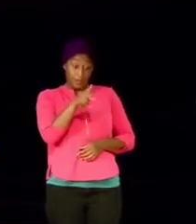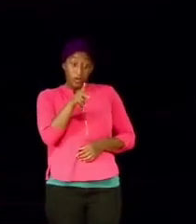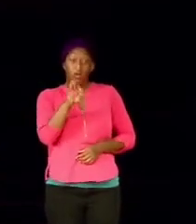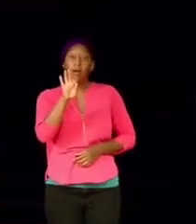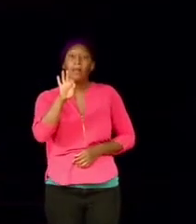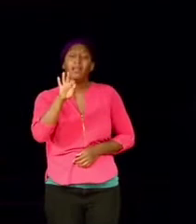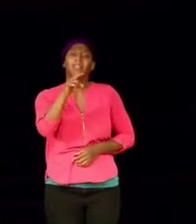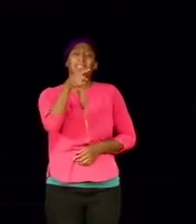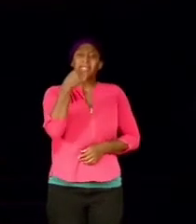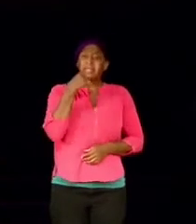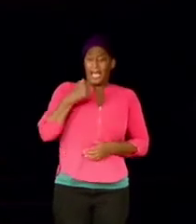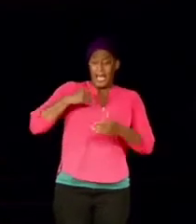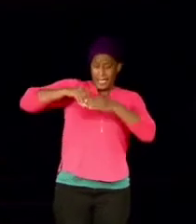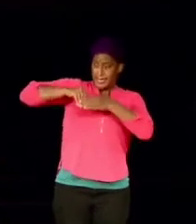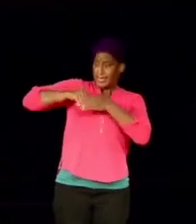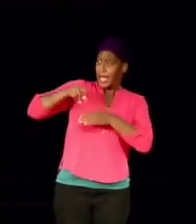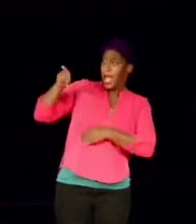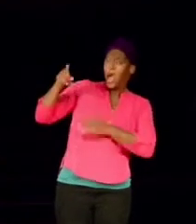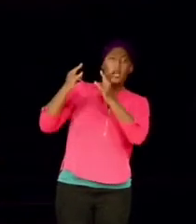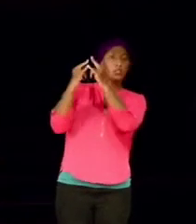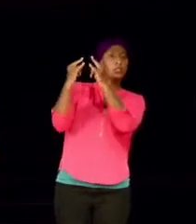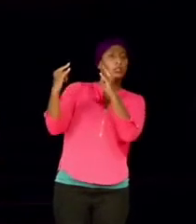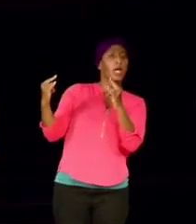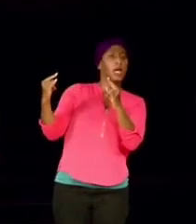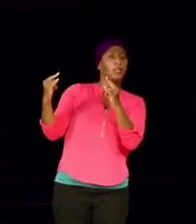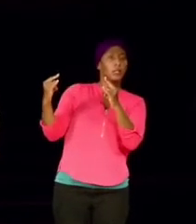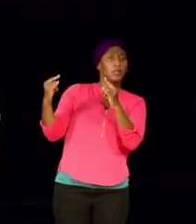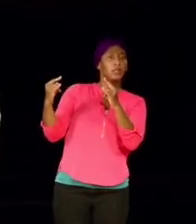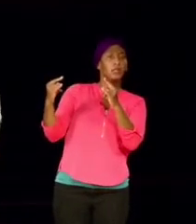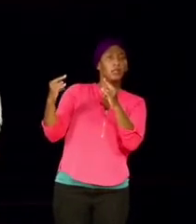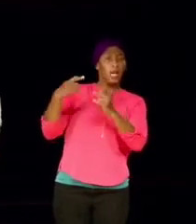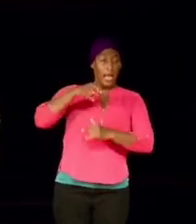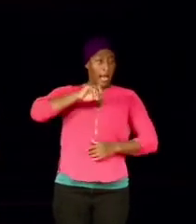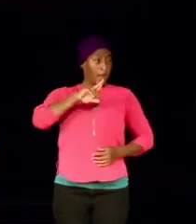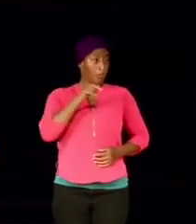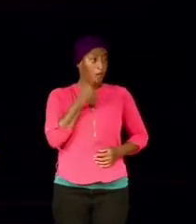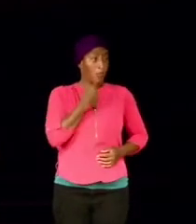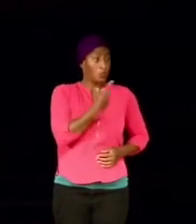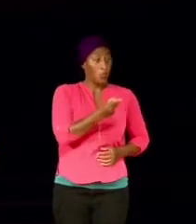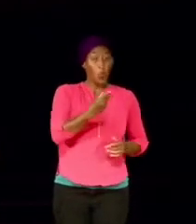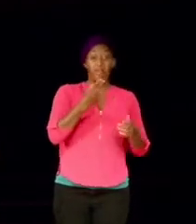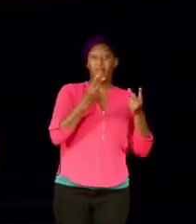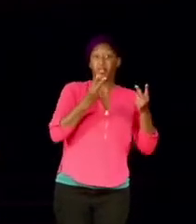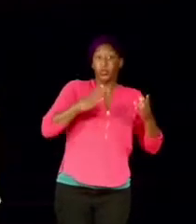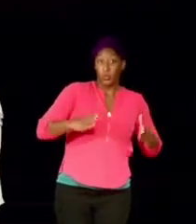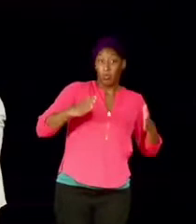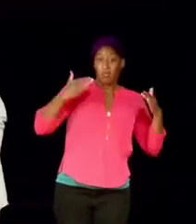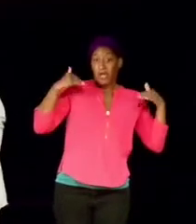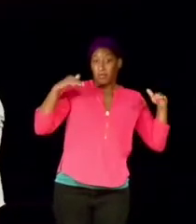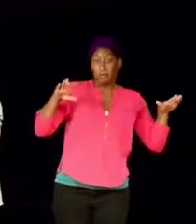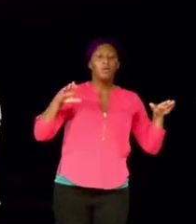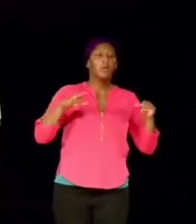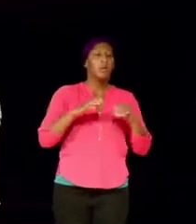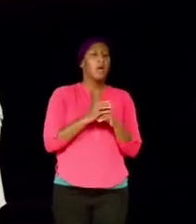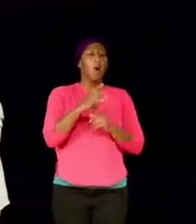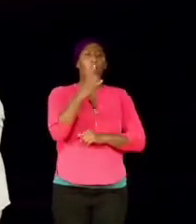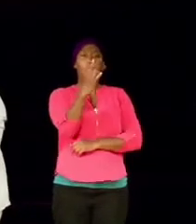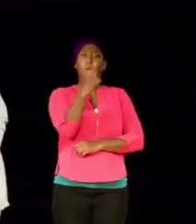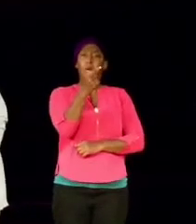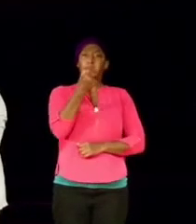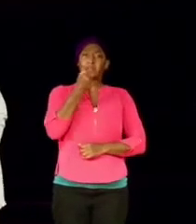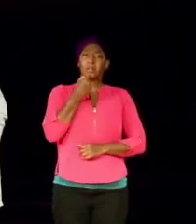of the tent, Abraham replied. Verse number 10 says, then one of them said,